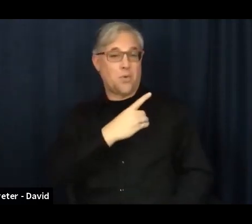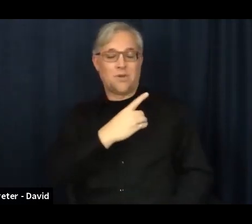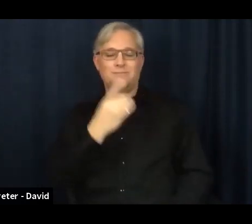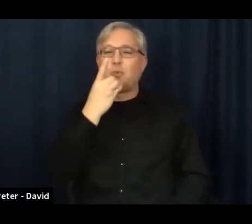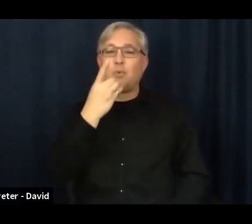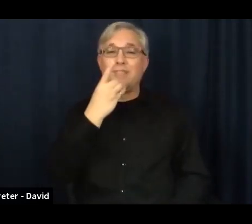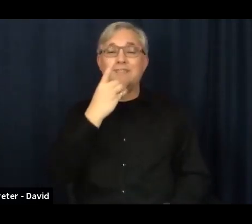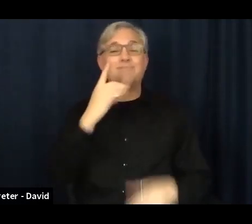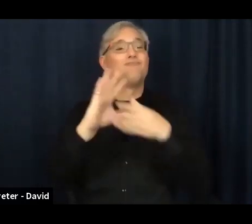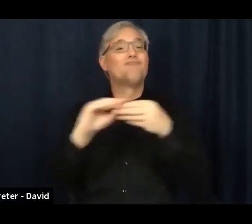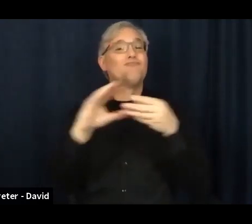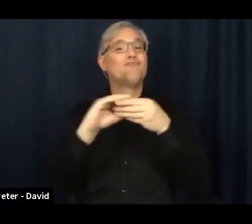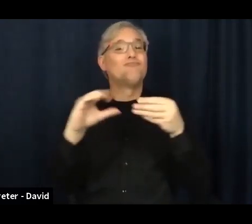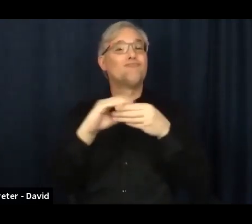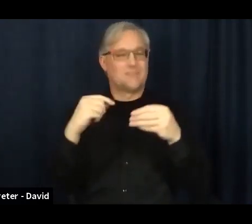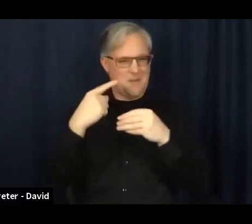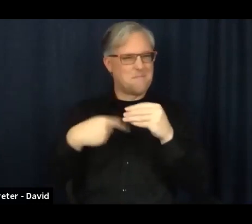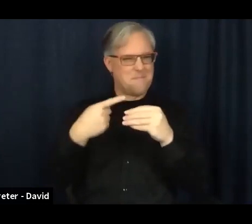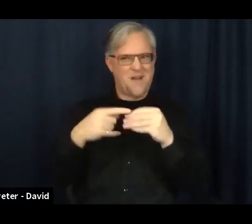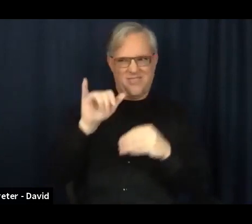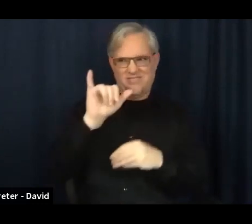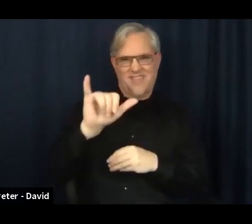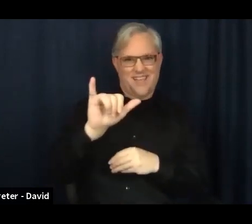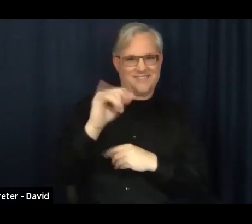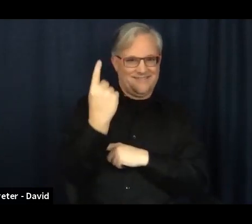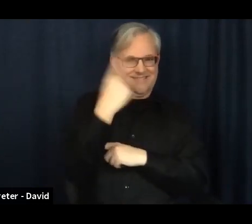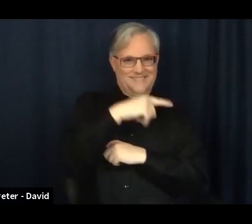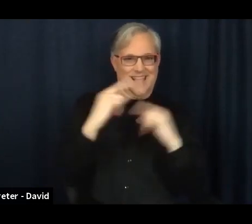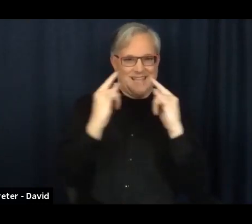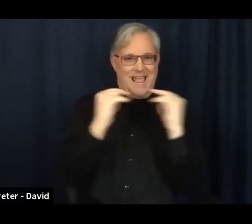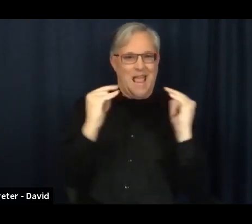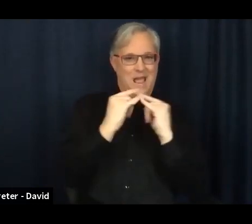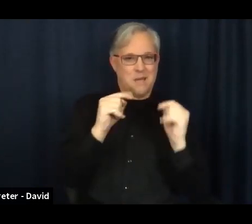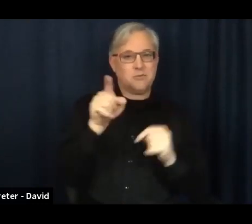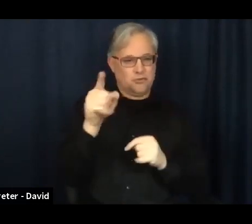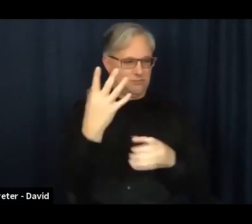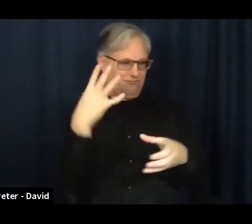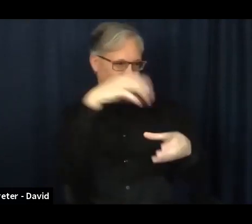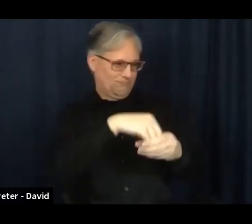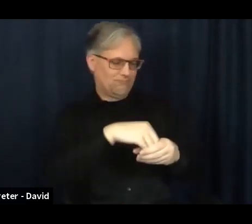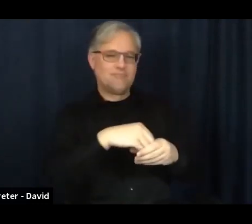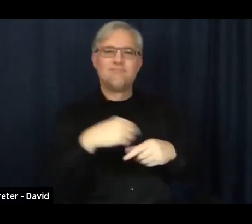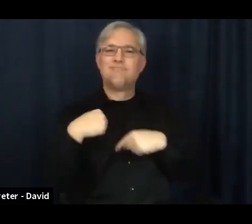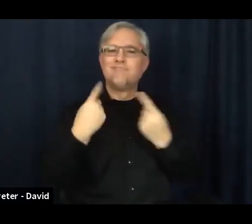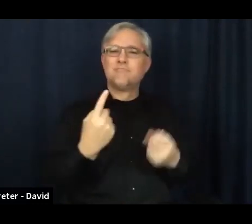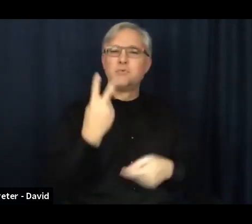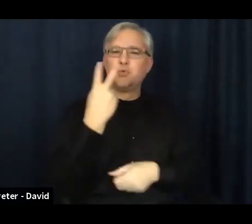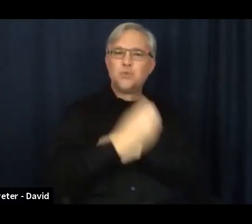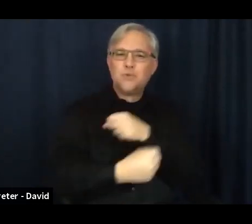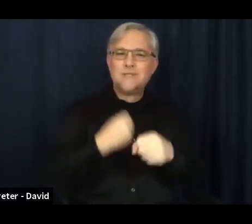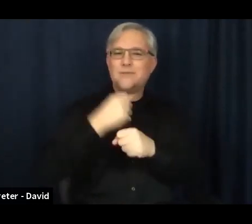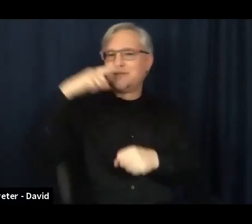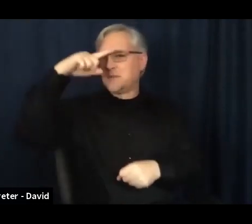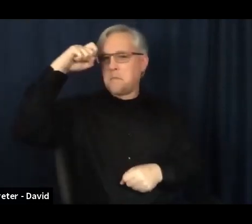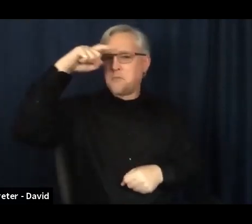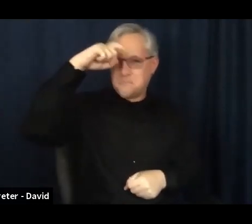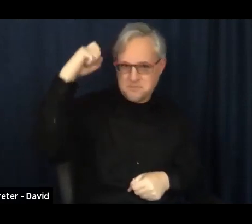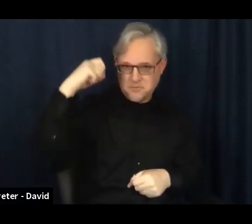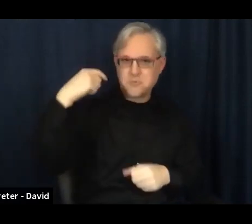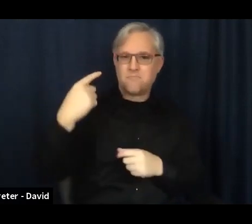in the last two summers. And this year we continue to be involved and Dorothy will be doing